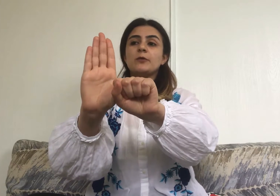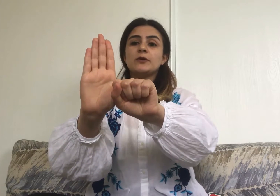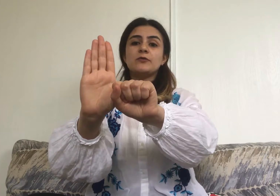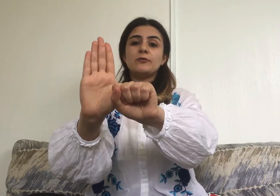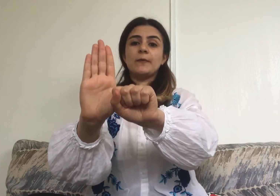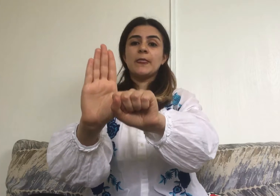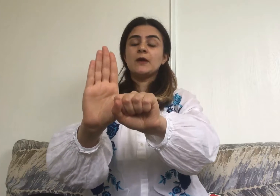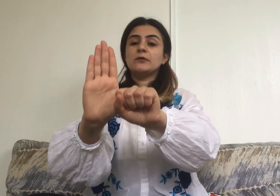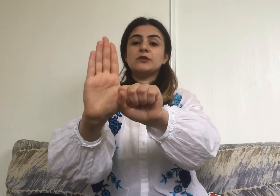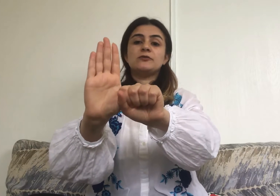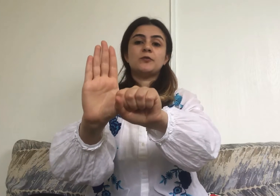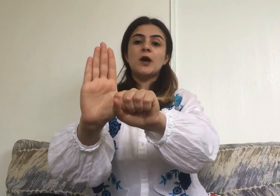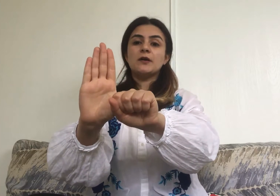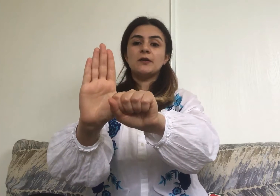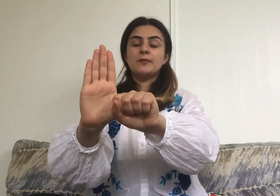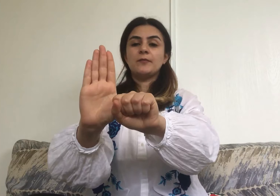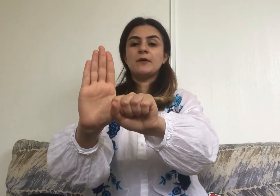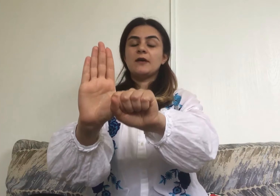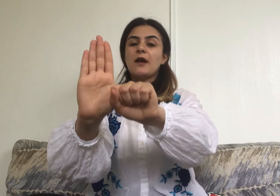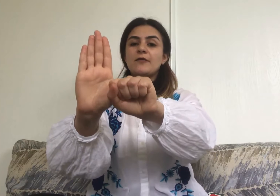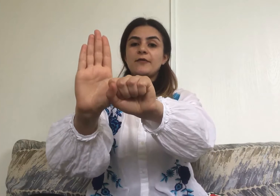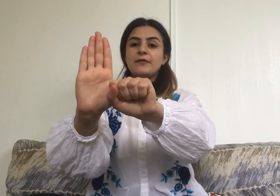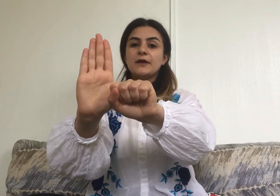with you, with your problems, everything.